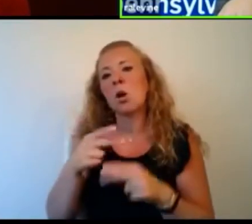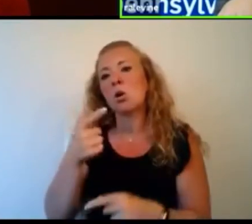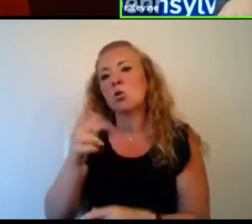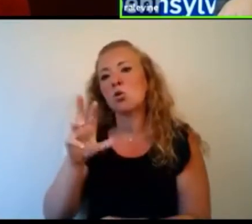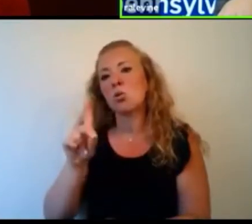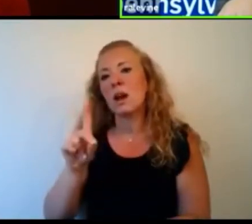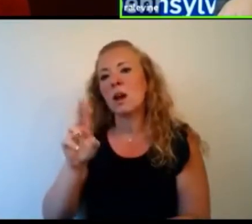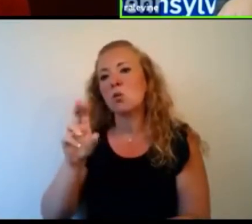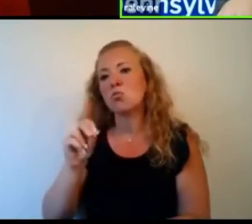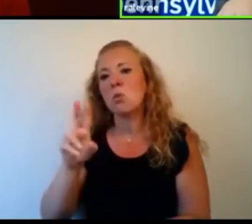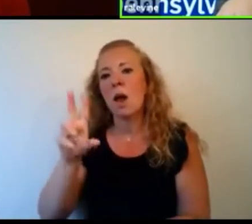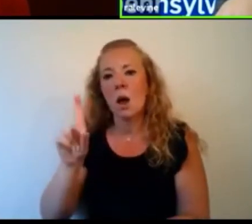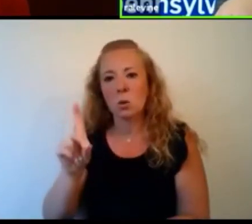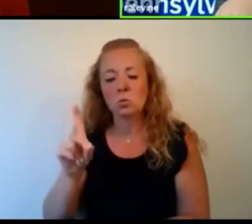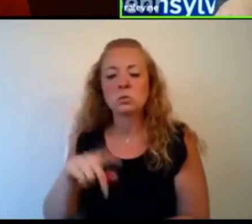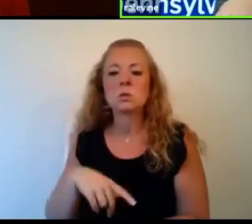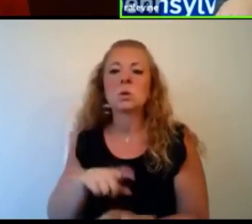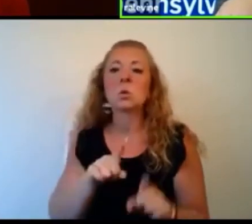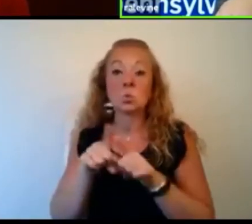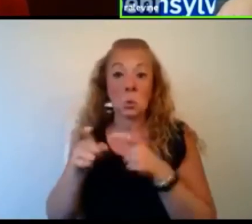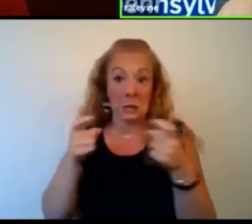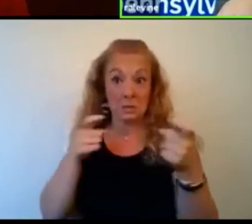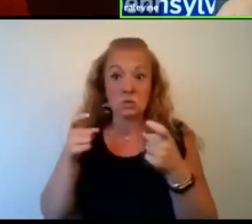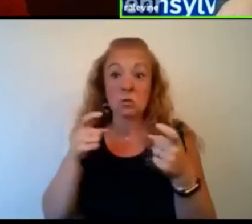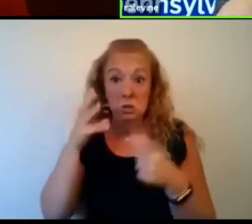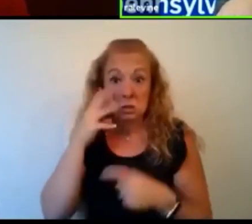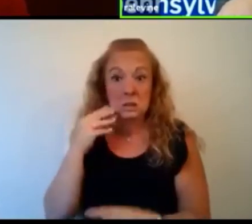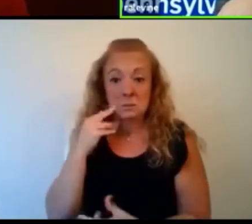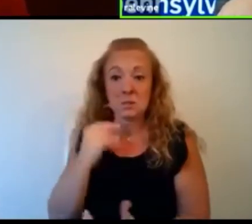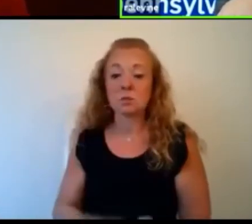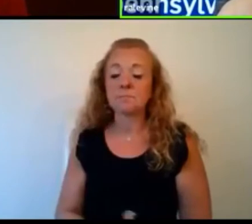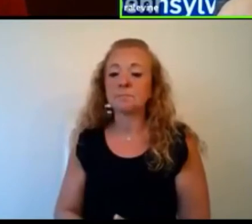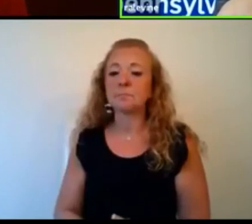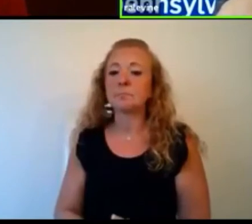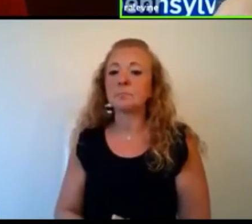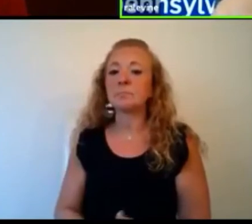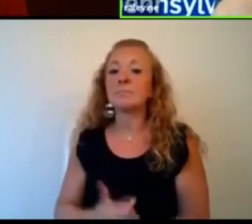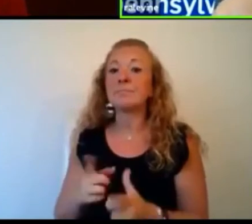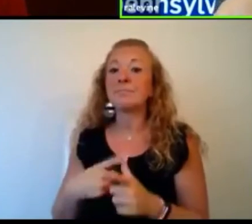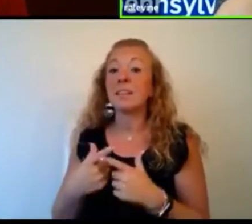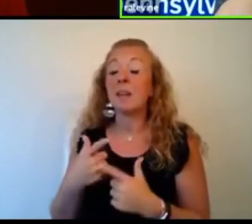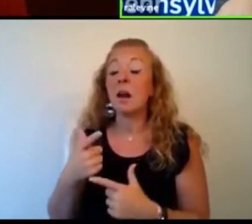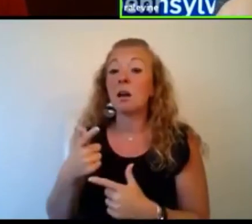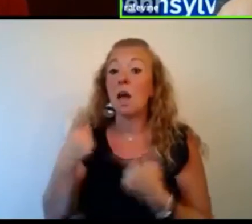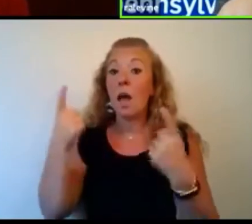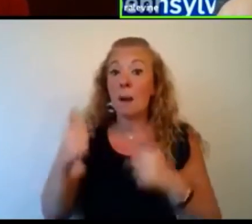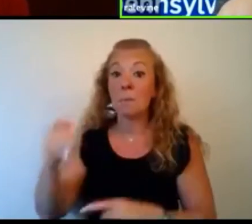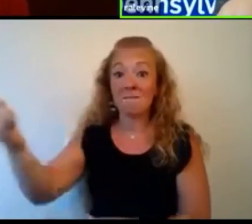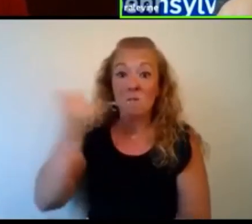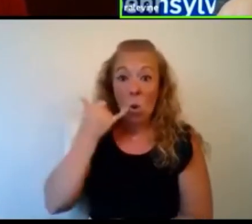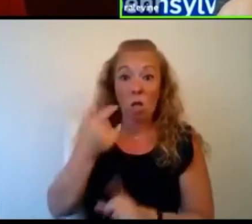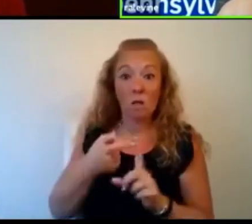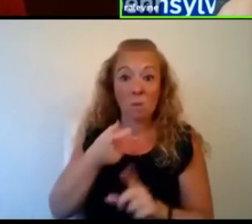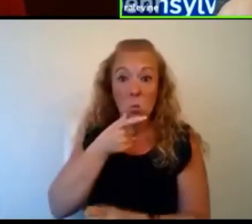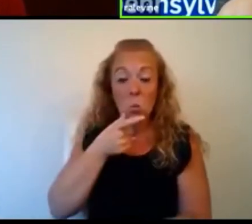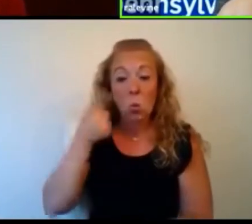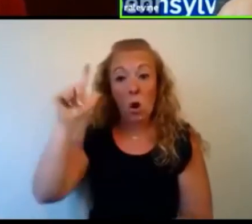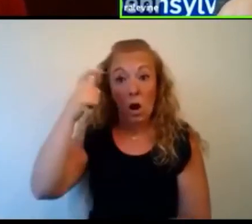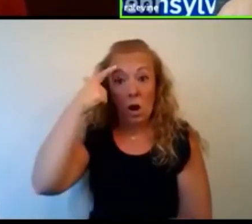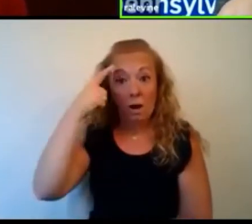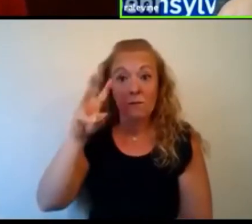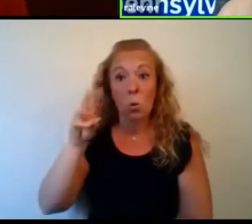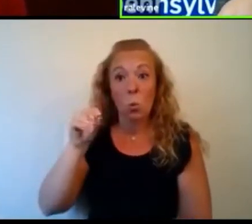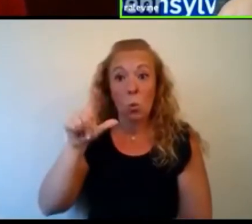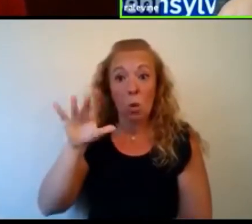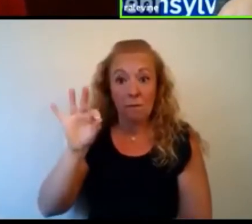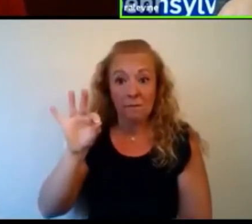and then, um, administration, uh, and then, uh, I got a fateful phone call from governor Wolf, um, uh, and,